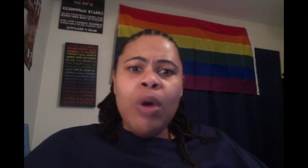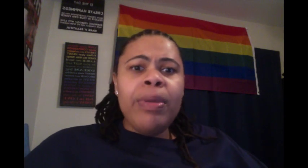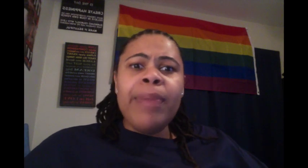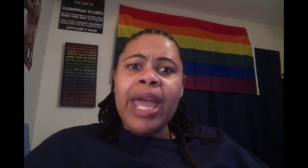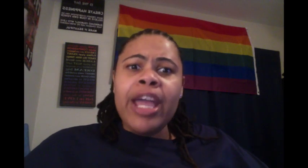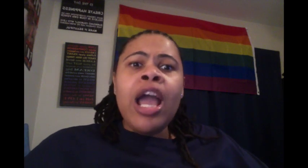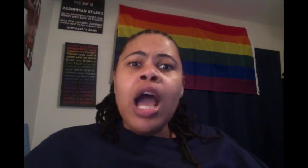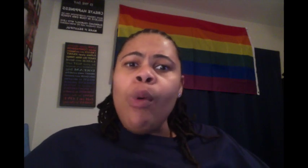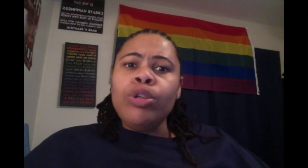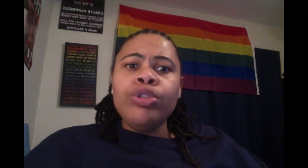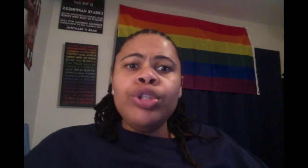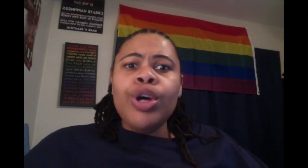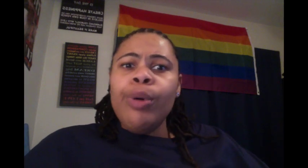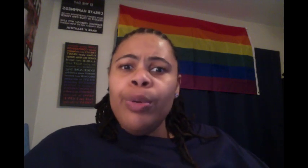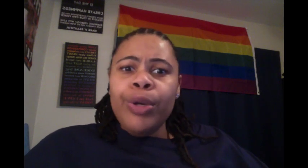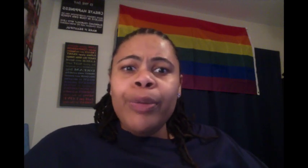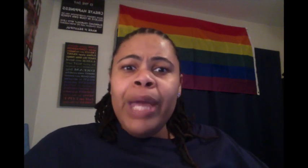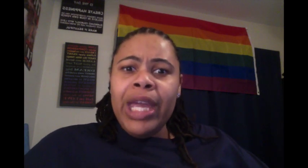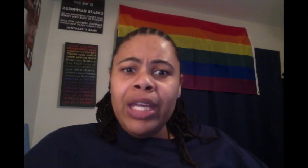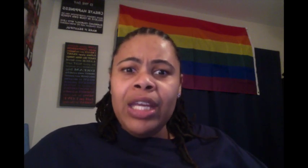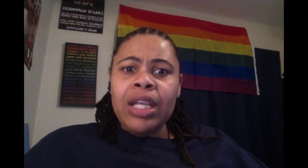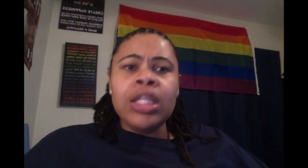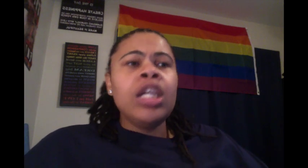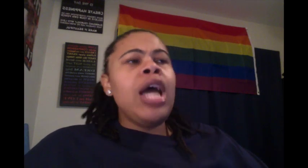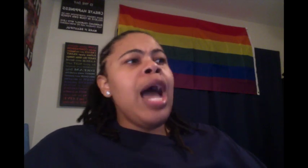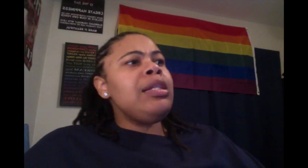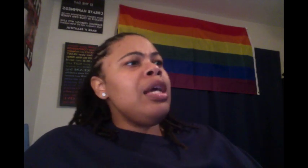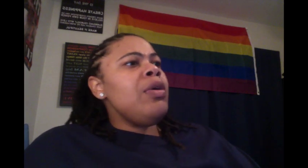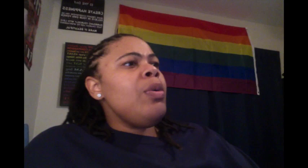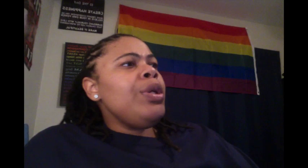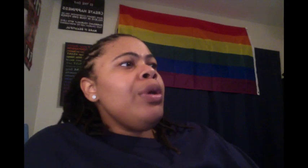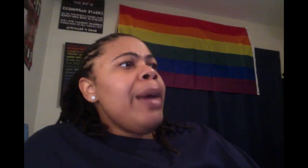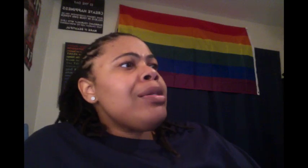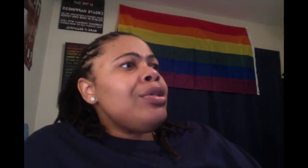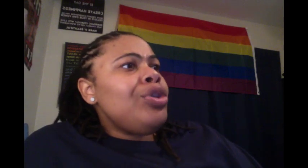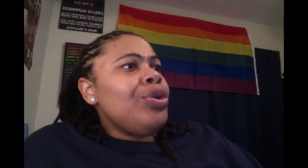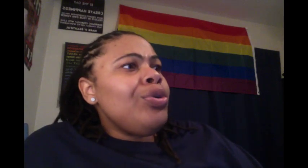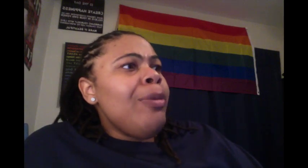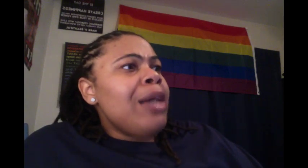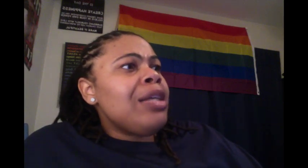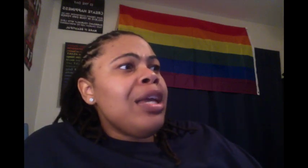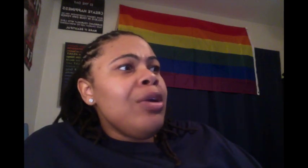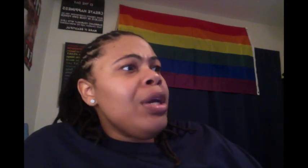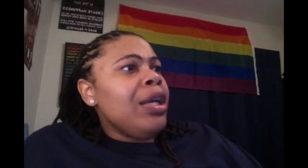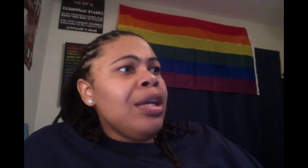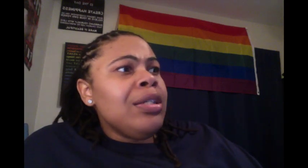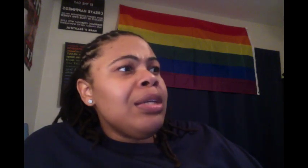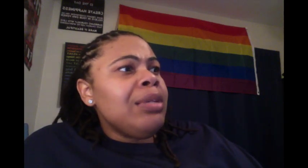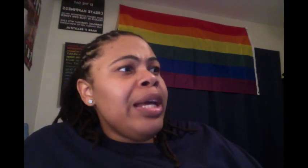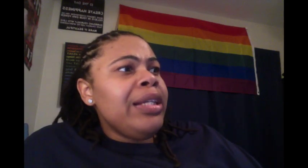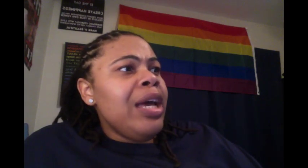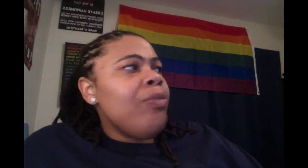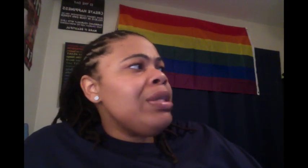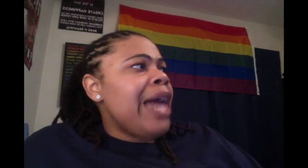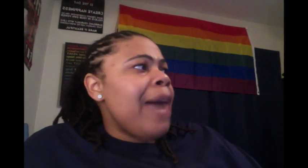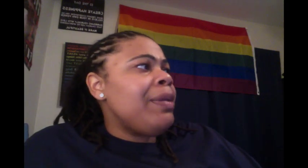up in pain. I want you to know what real pain is. I said, girl, what are you about to do? You about to hit her again or something like that? What's happening?